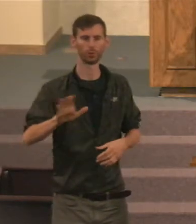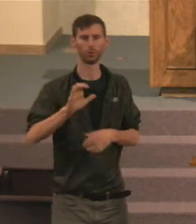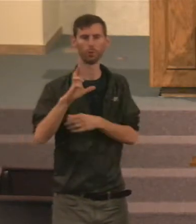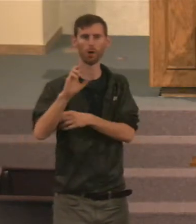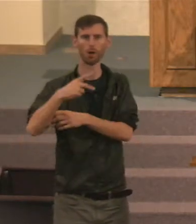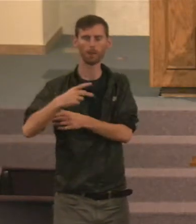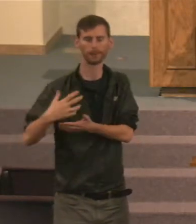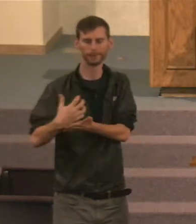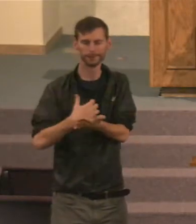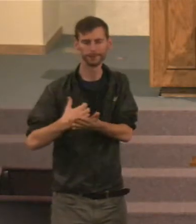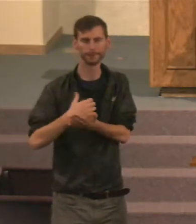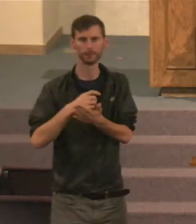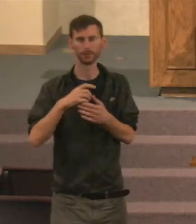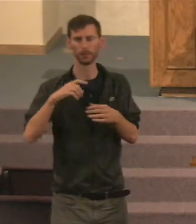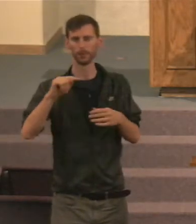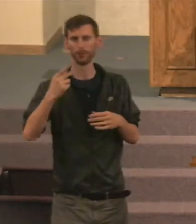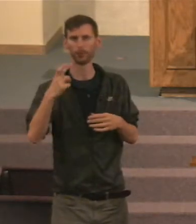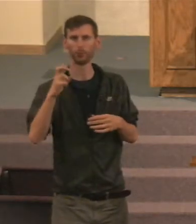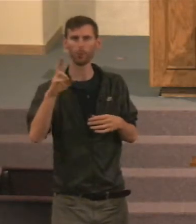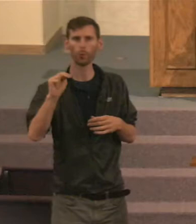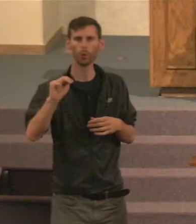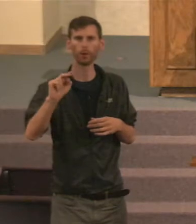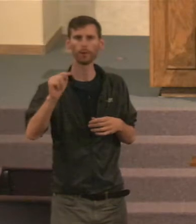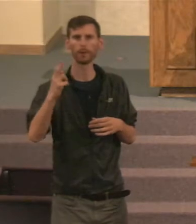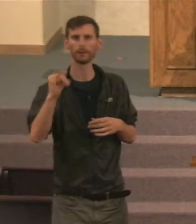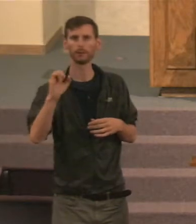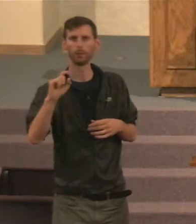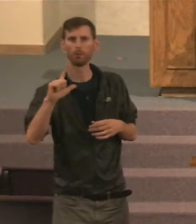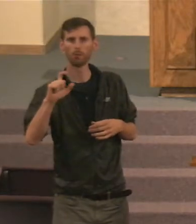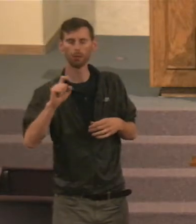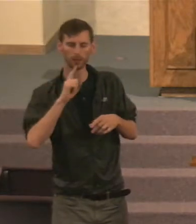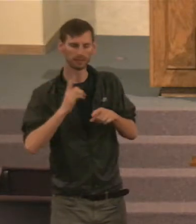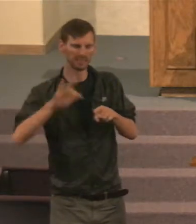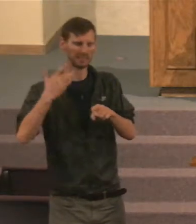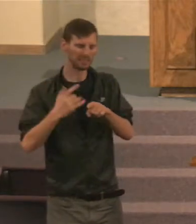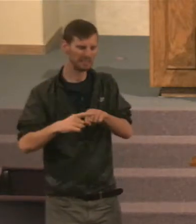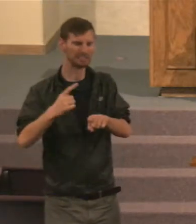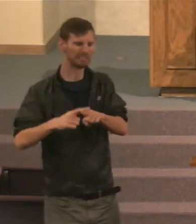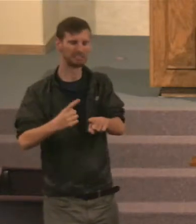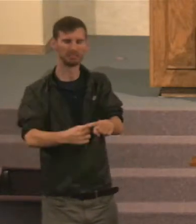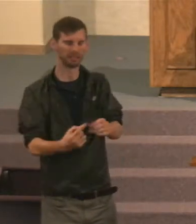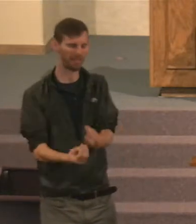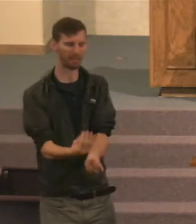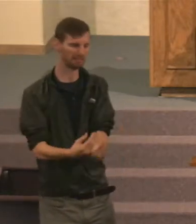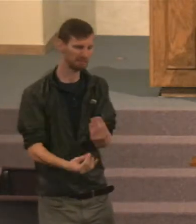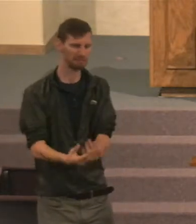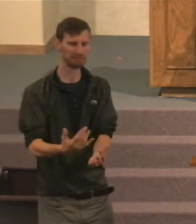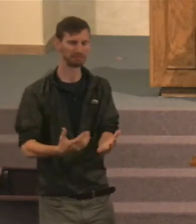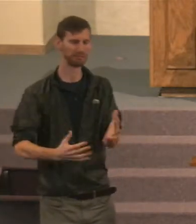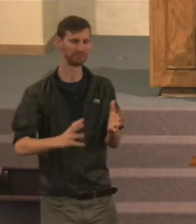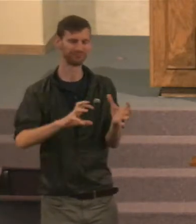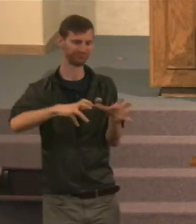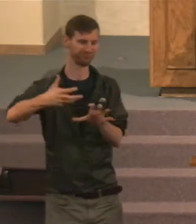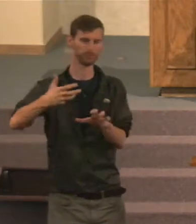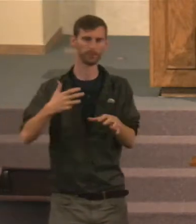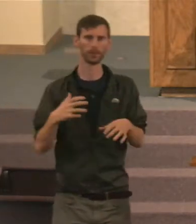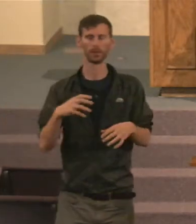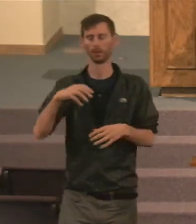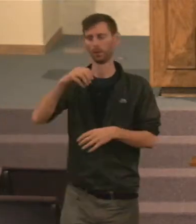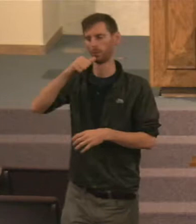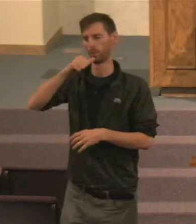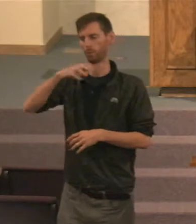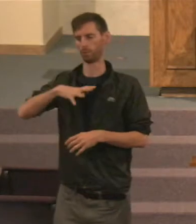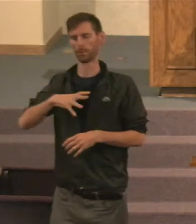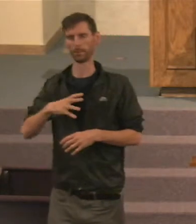The woman's going to have her pain, And birth, Increased, Multiplied. The serpent is punished, Because